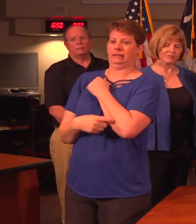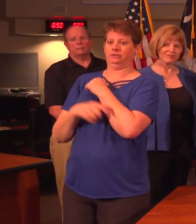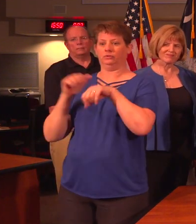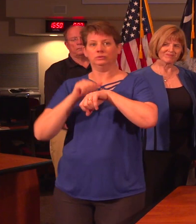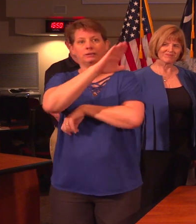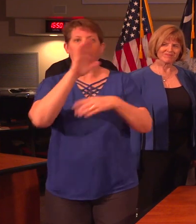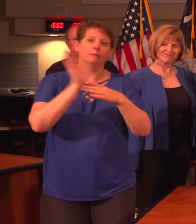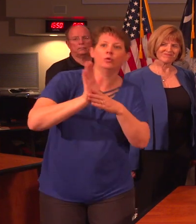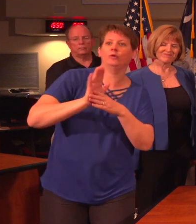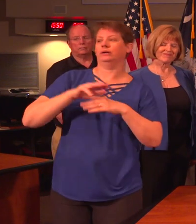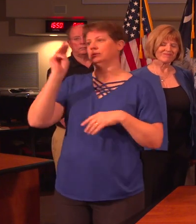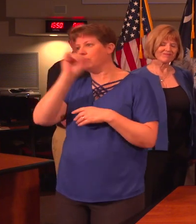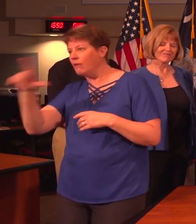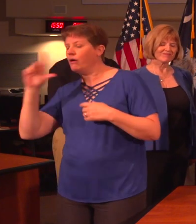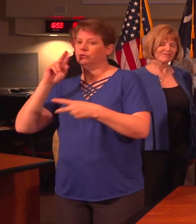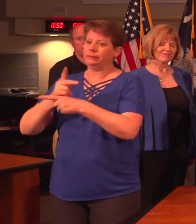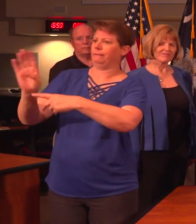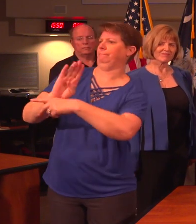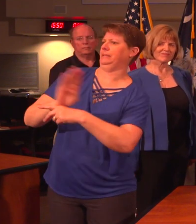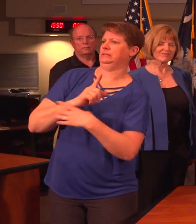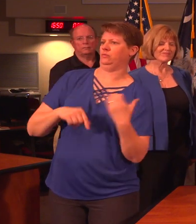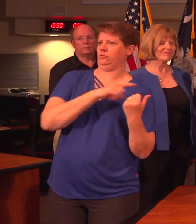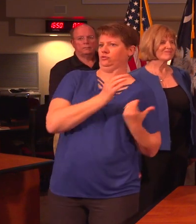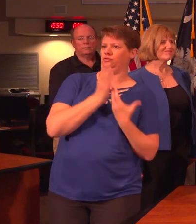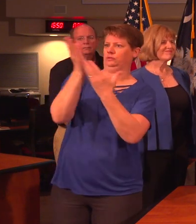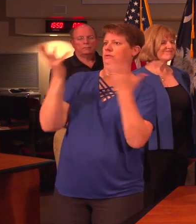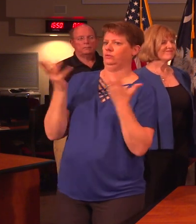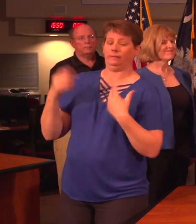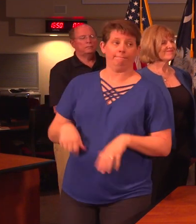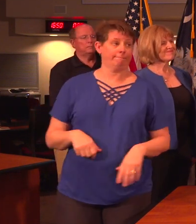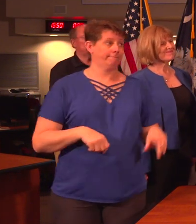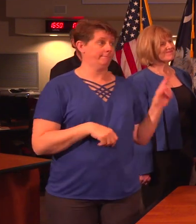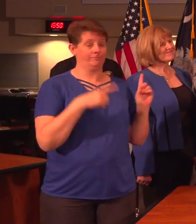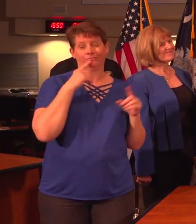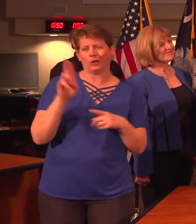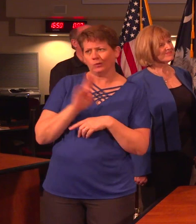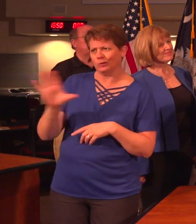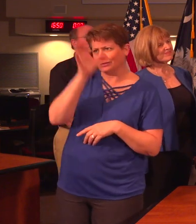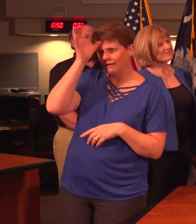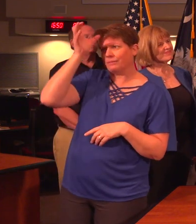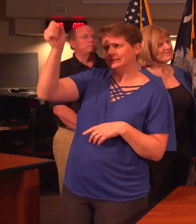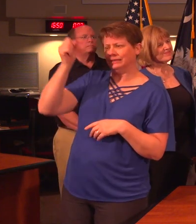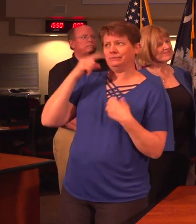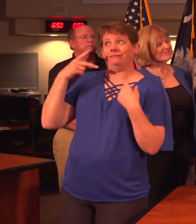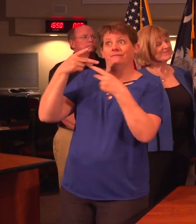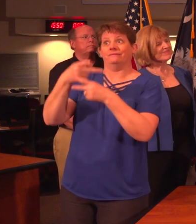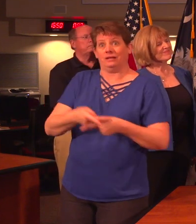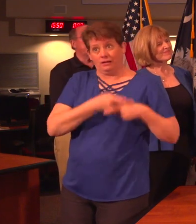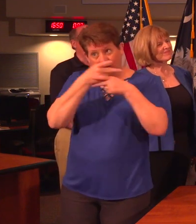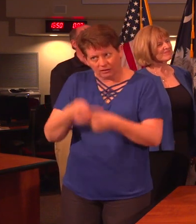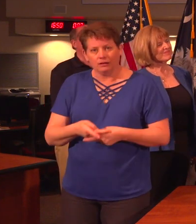to the movies or the mall or something like that to occupy their time. What would your suggestion be? I would say use your common sense, be very careful